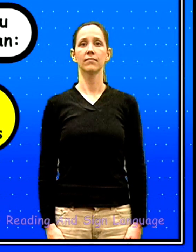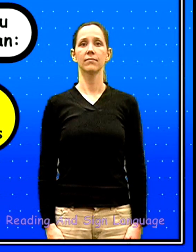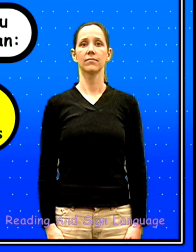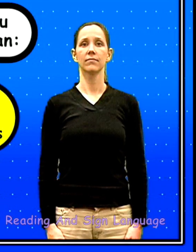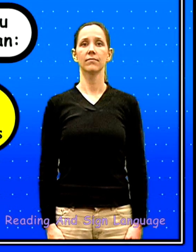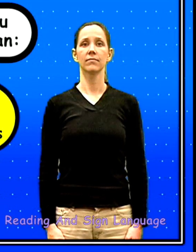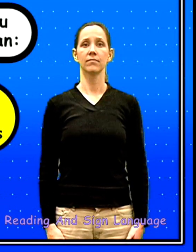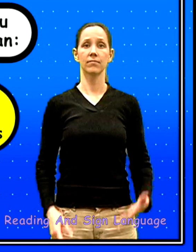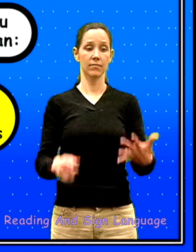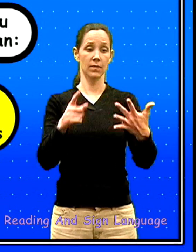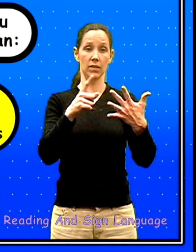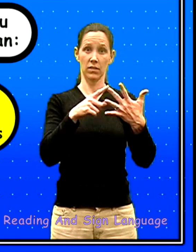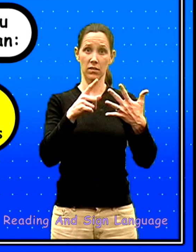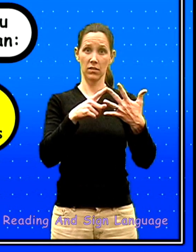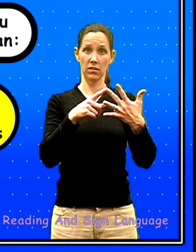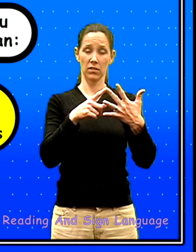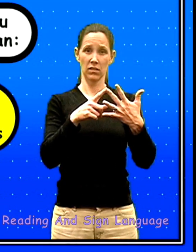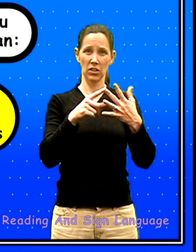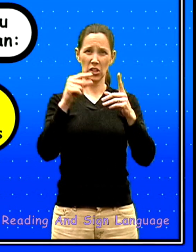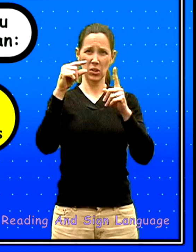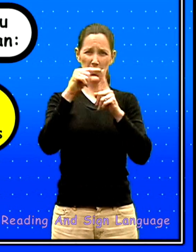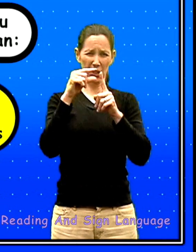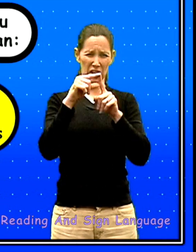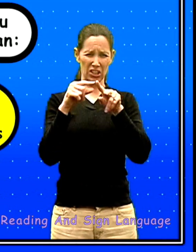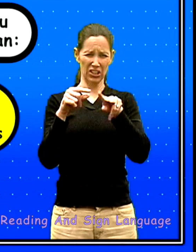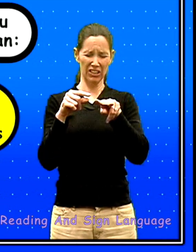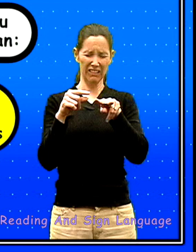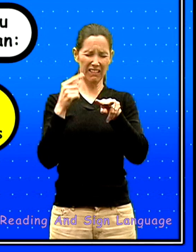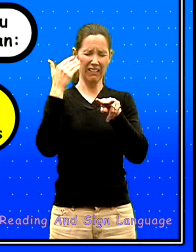Find new words or words you don't understand.